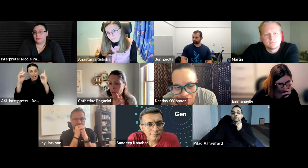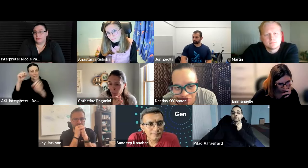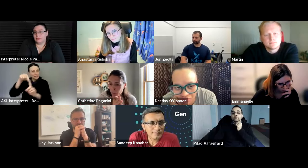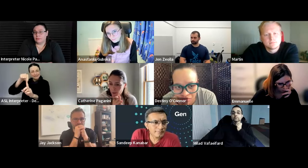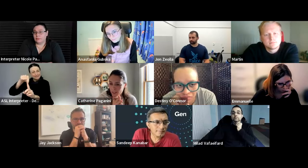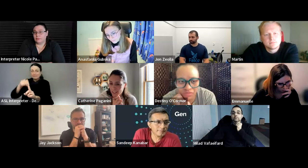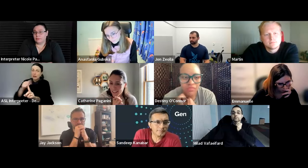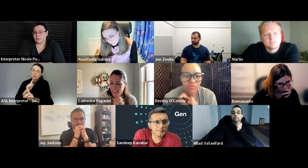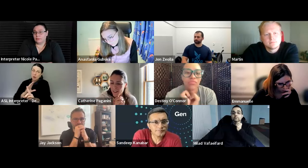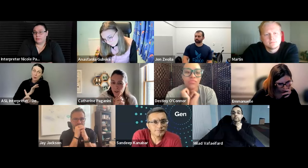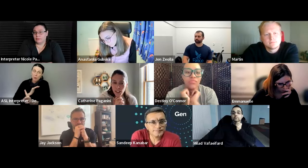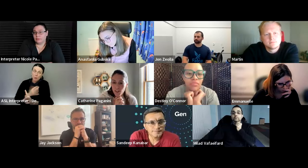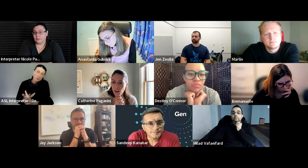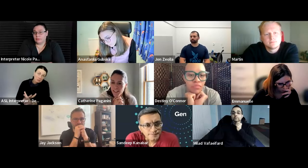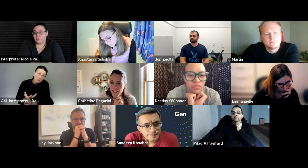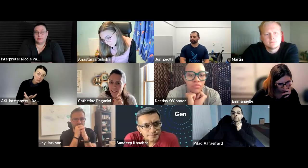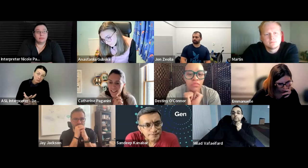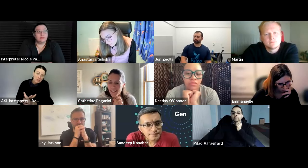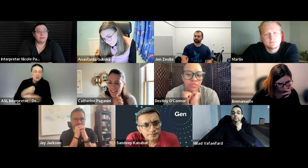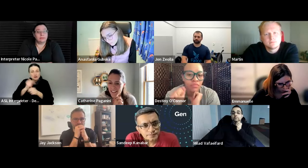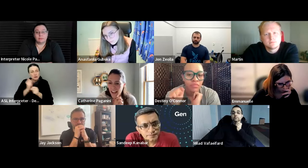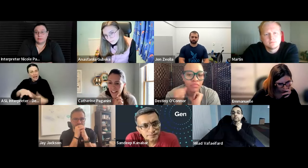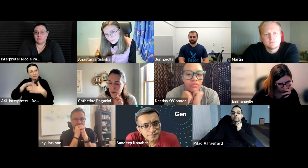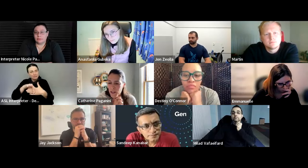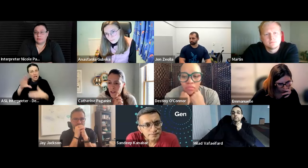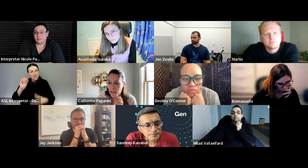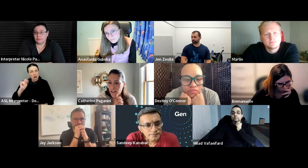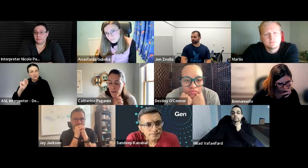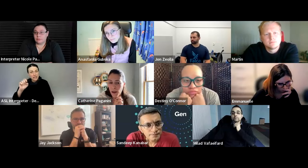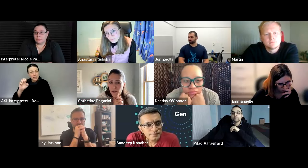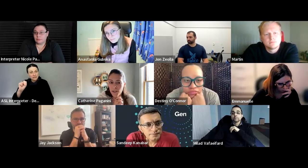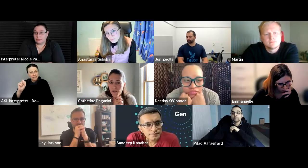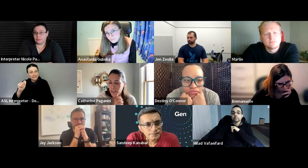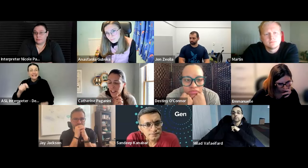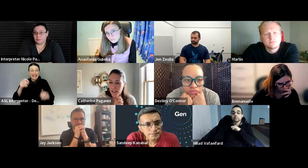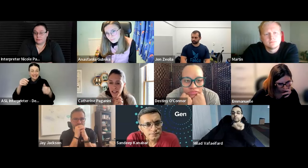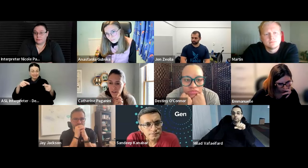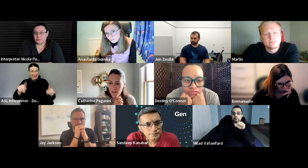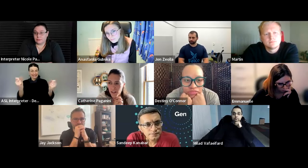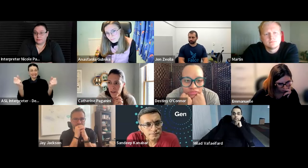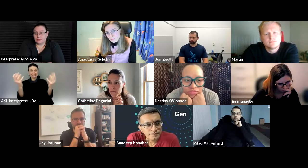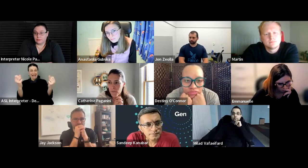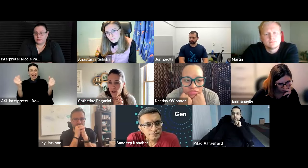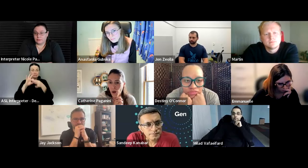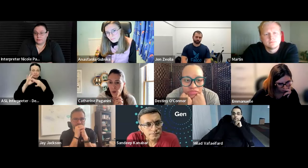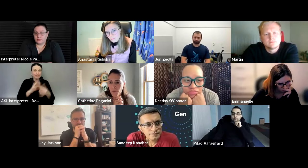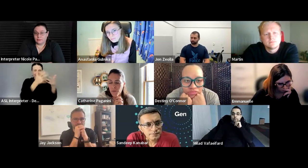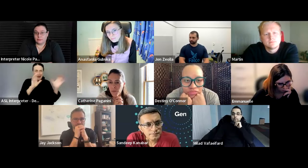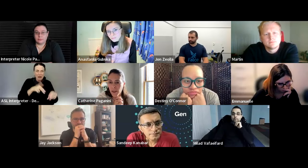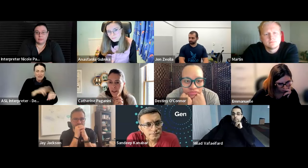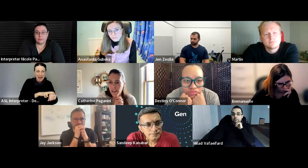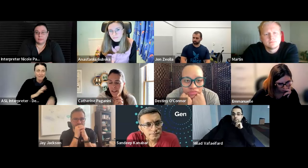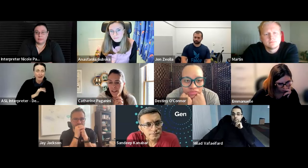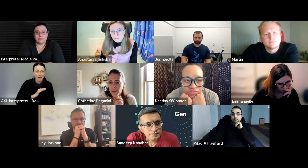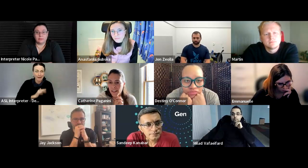that would be really cool i think to create content and assign language uh about cloud native um so